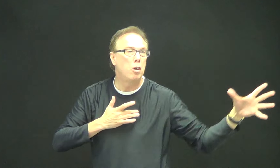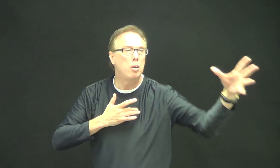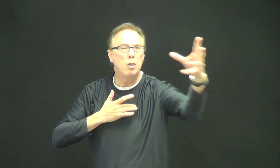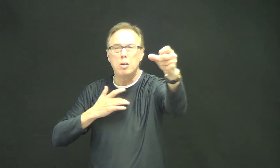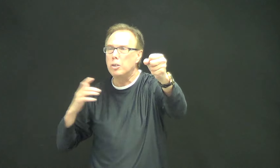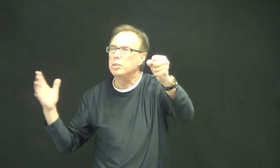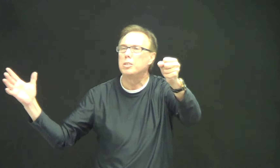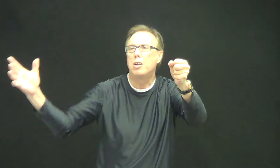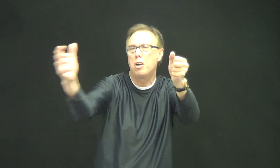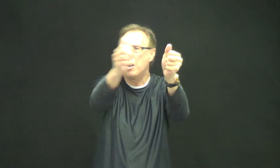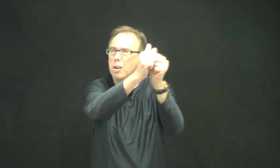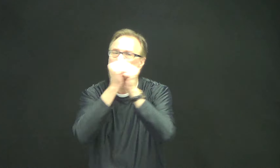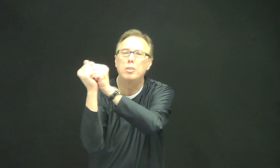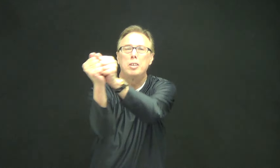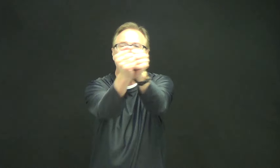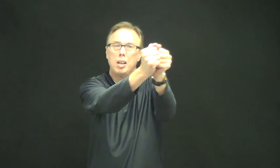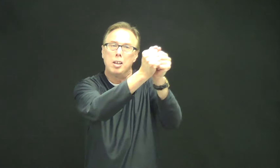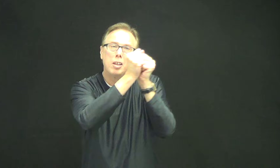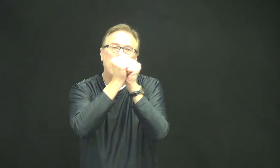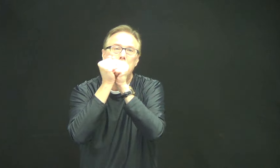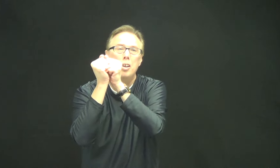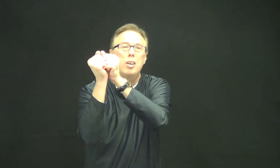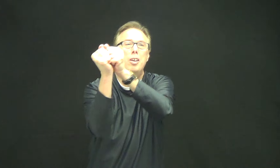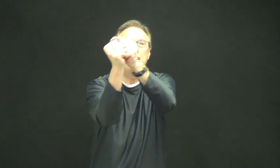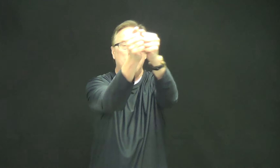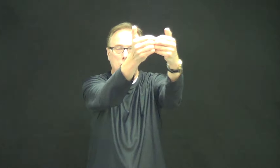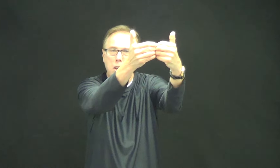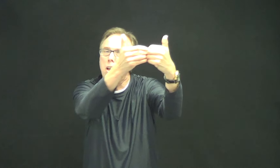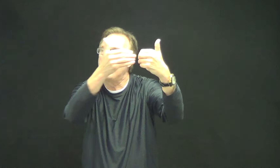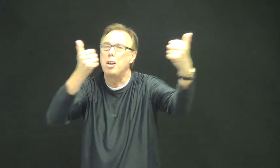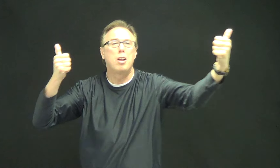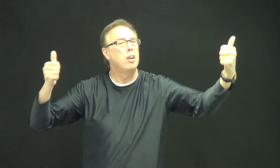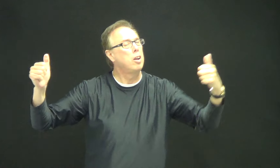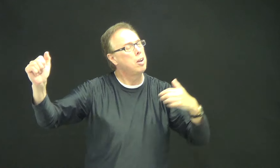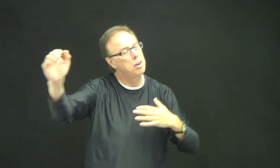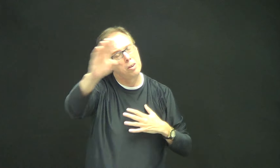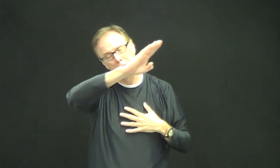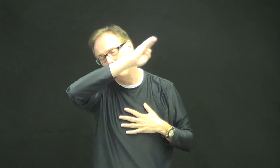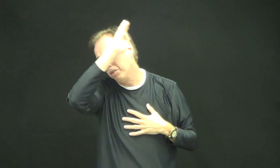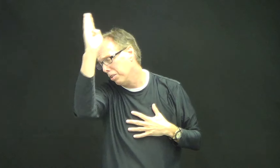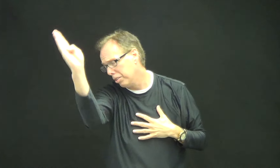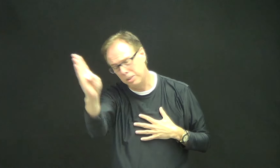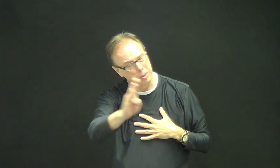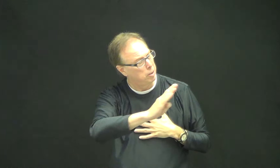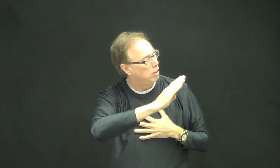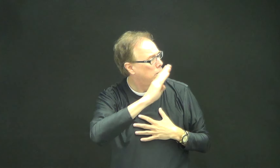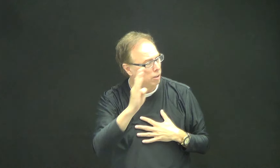holds us all together, never apart.